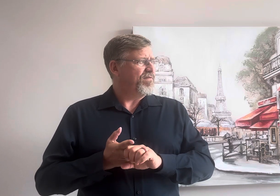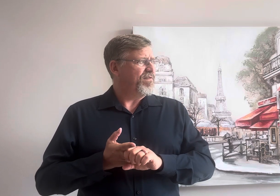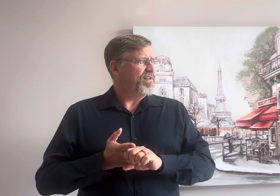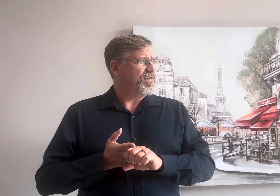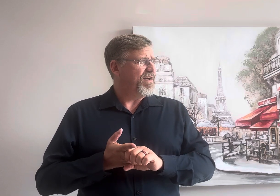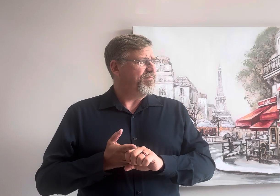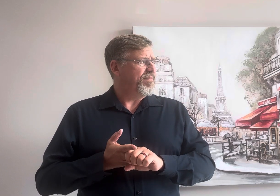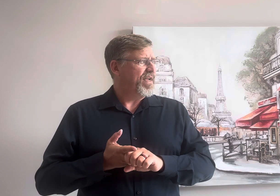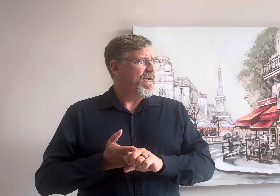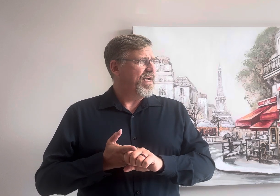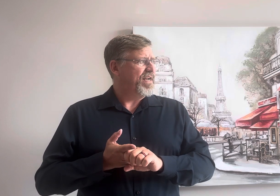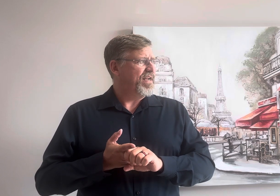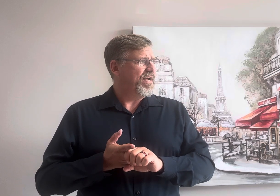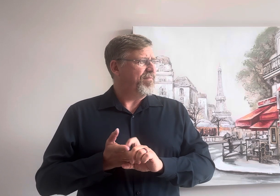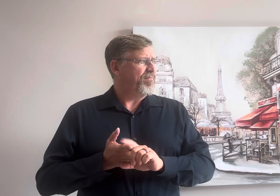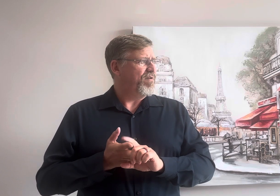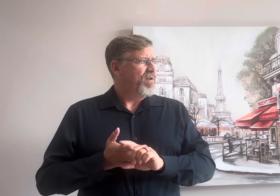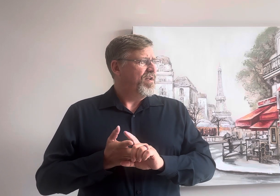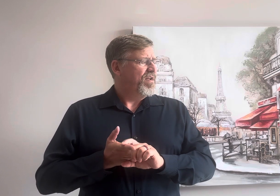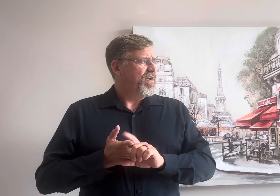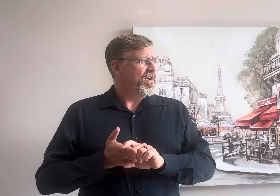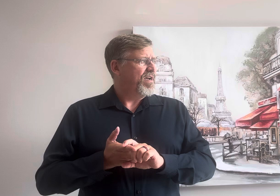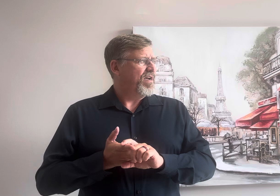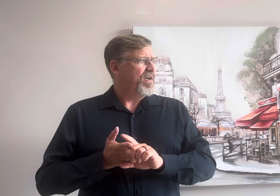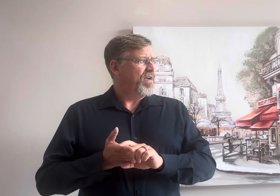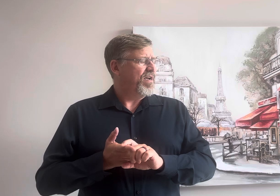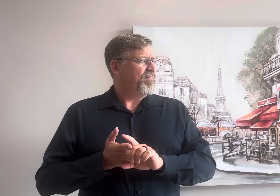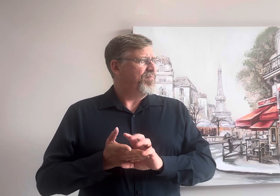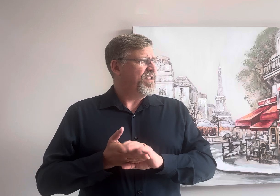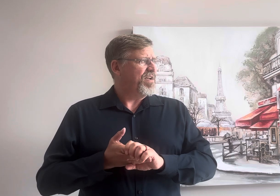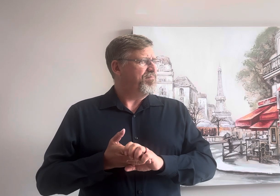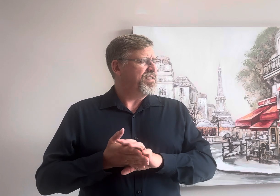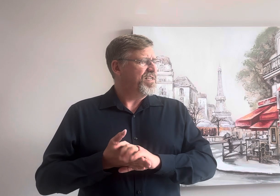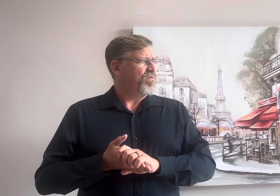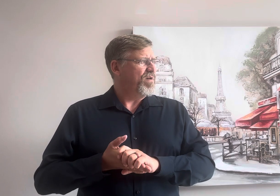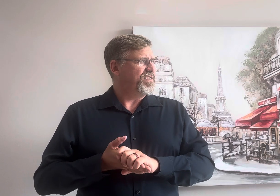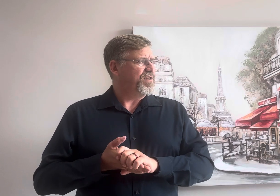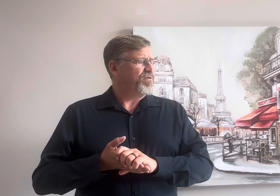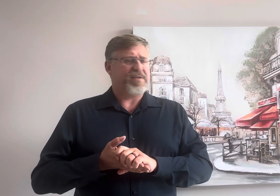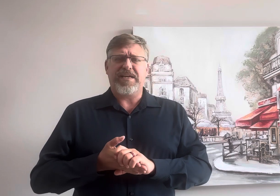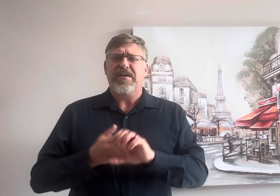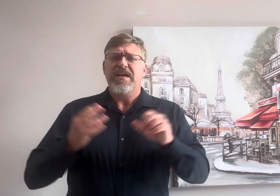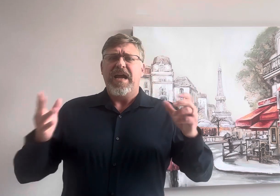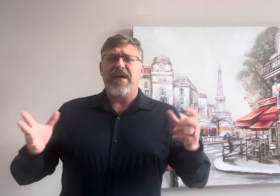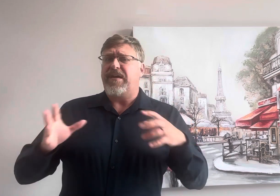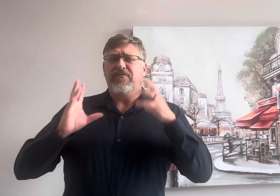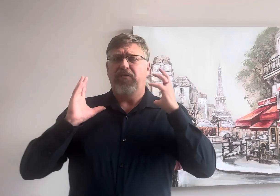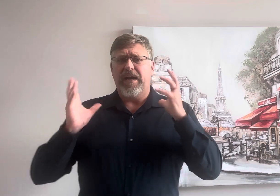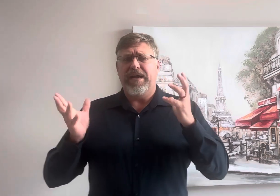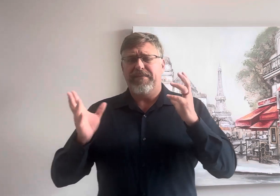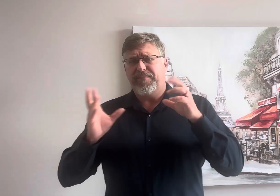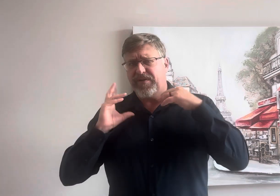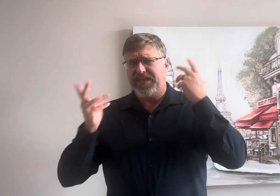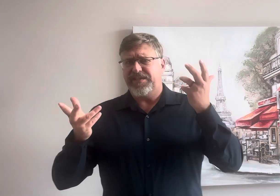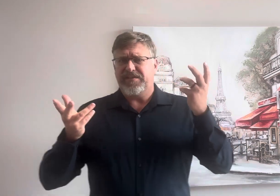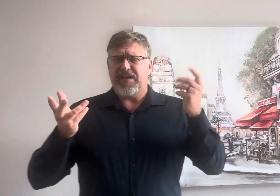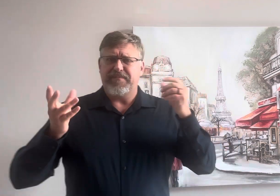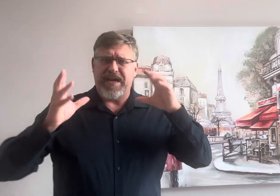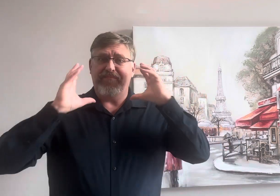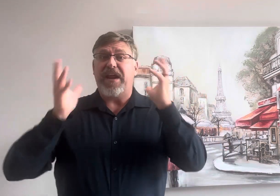off the top of my head uh i think i'm missing one two in there anyway uh apologize just top of my head but i